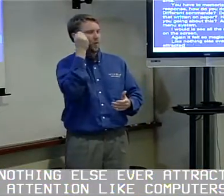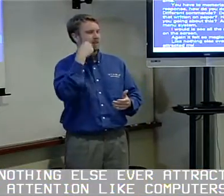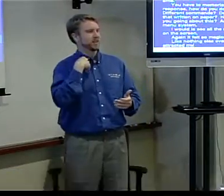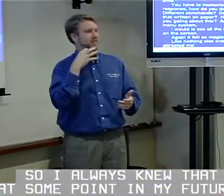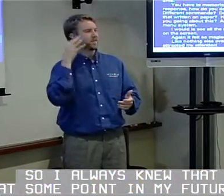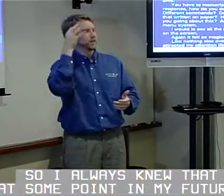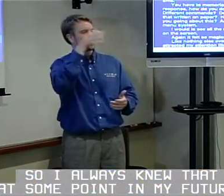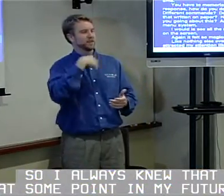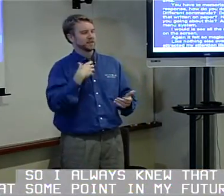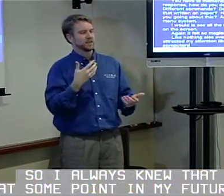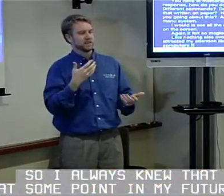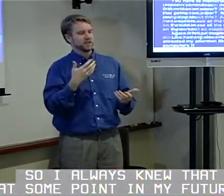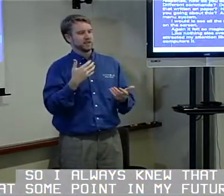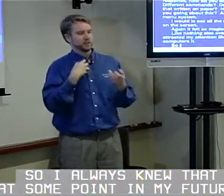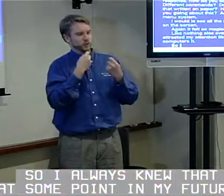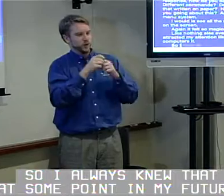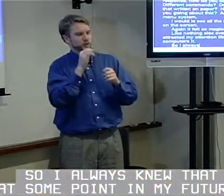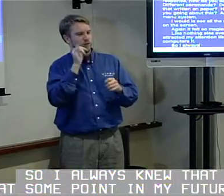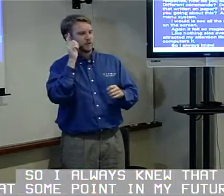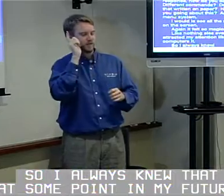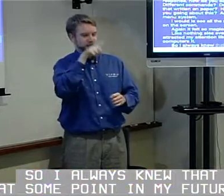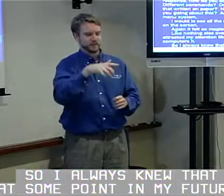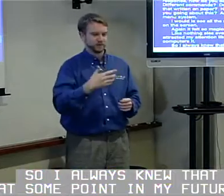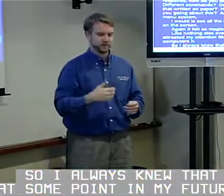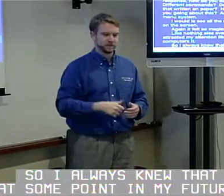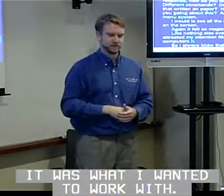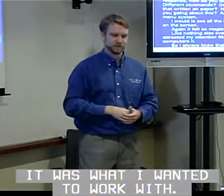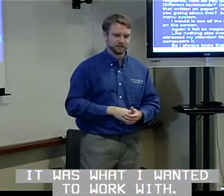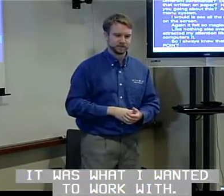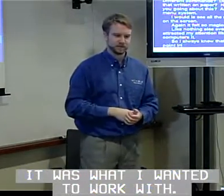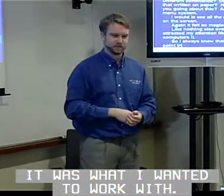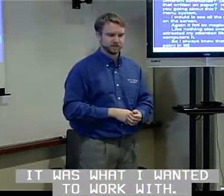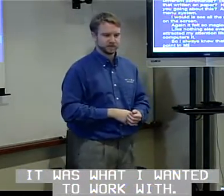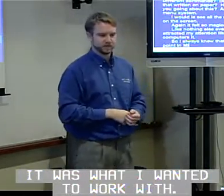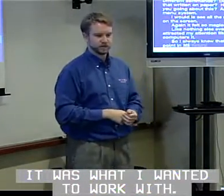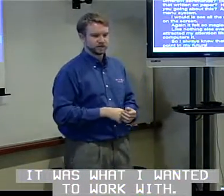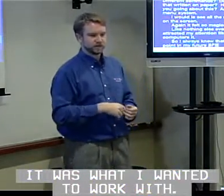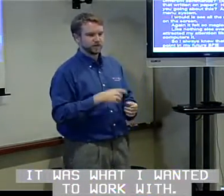did. So I always knew that at some point in my future it was what I wanted to work with.